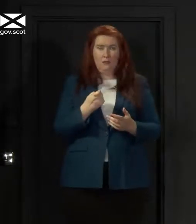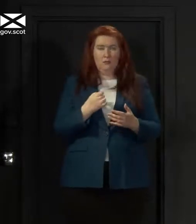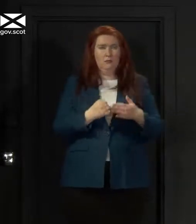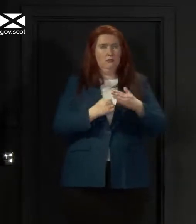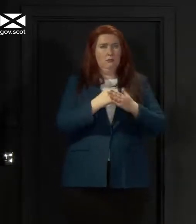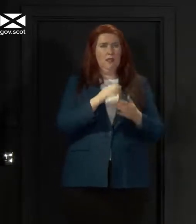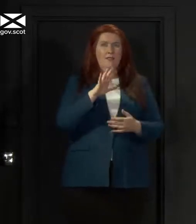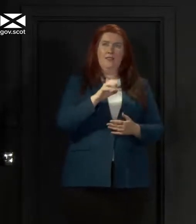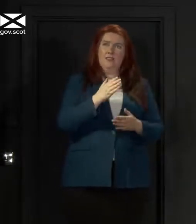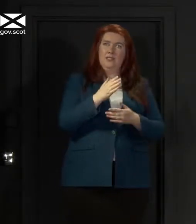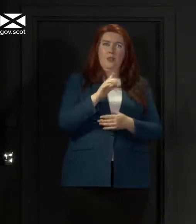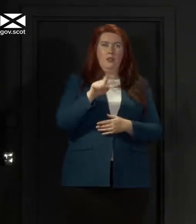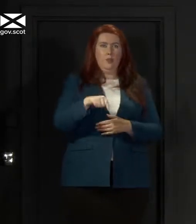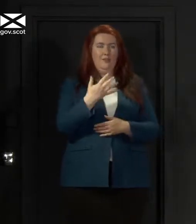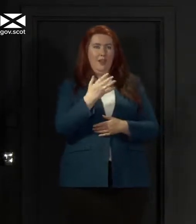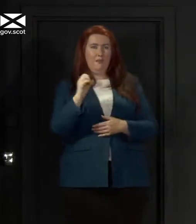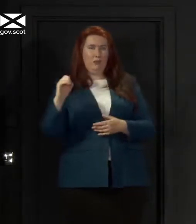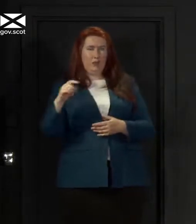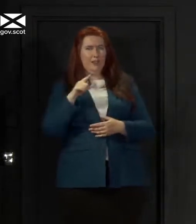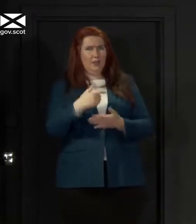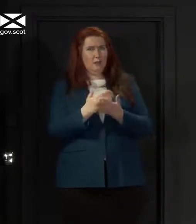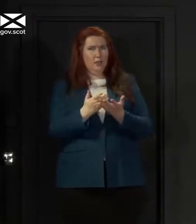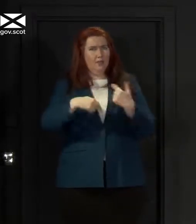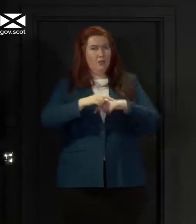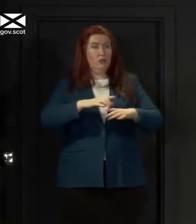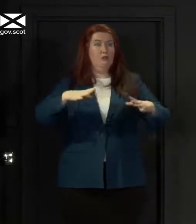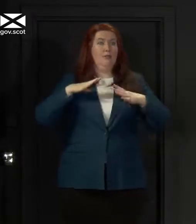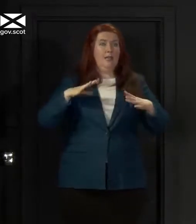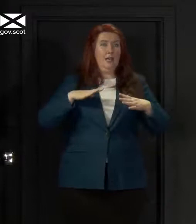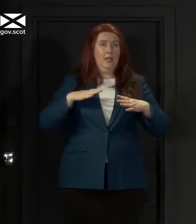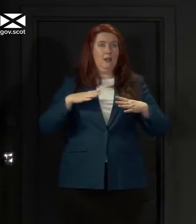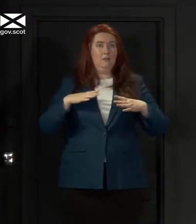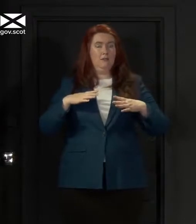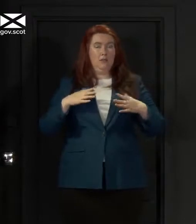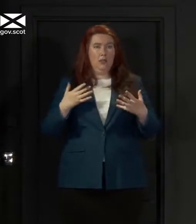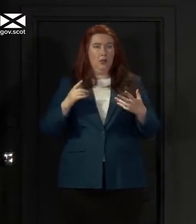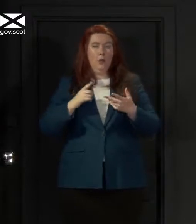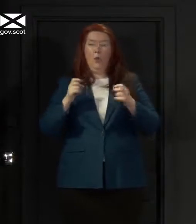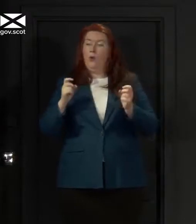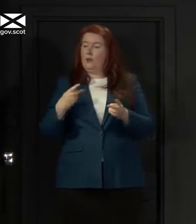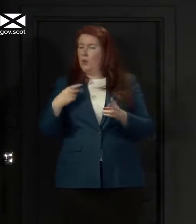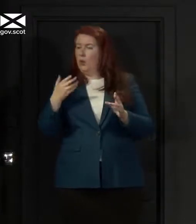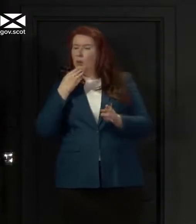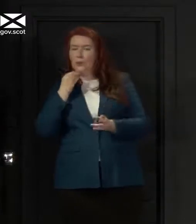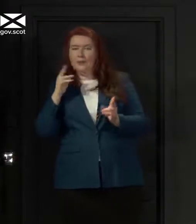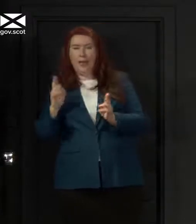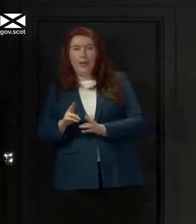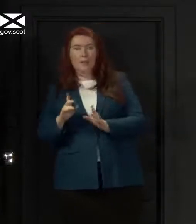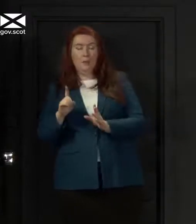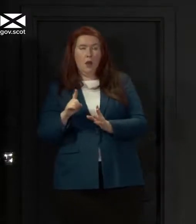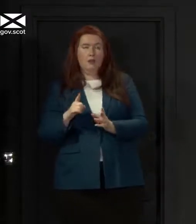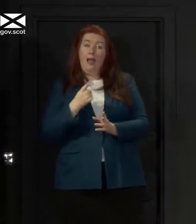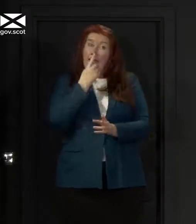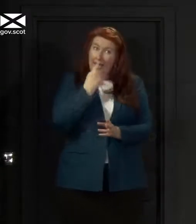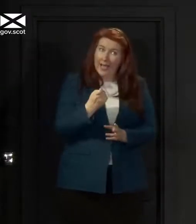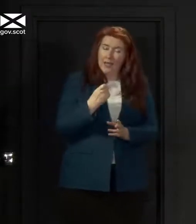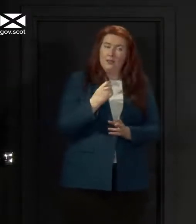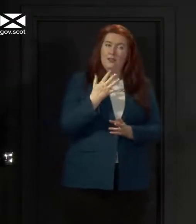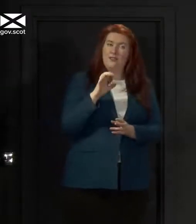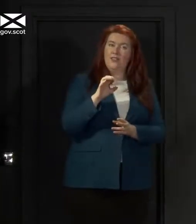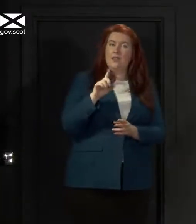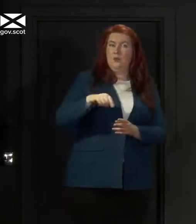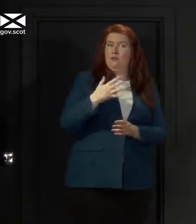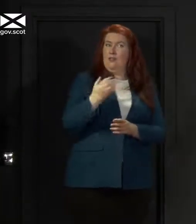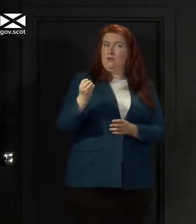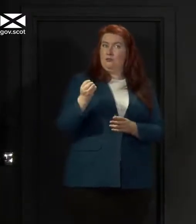and a half thousand and that is part of us being ready as measures are eased from lockdown to be able